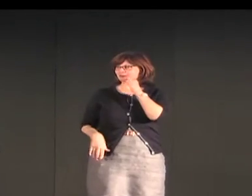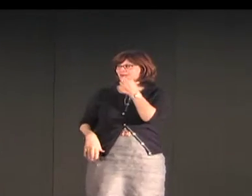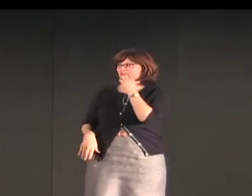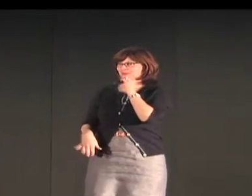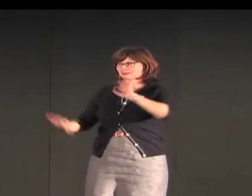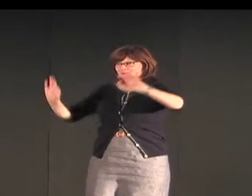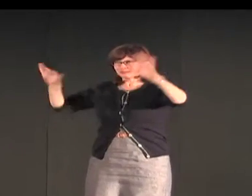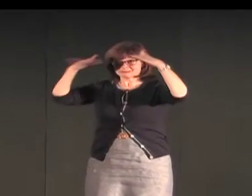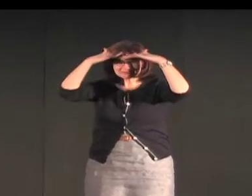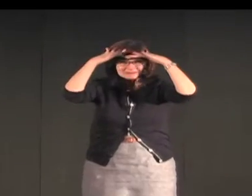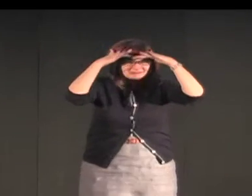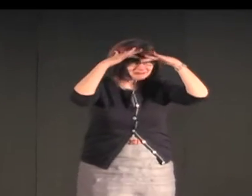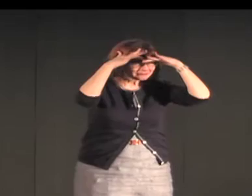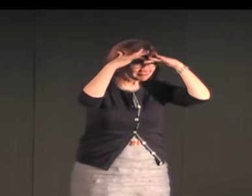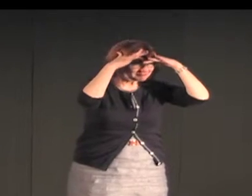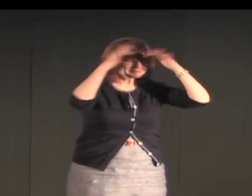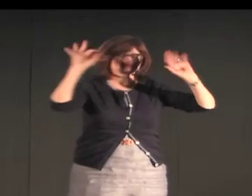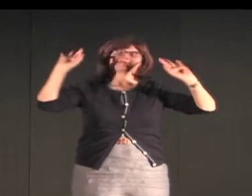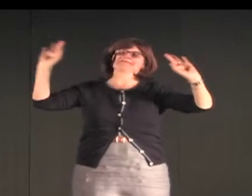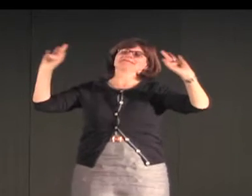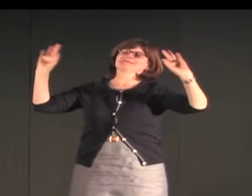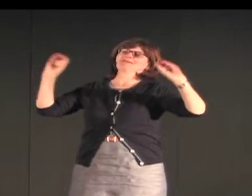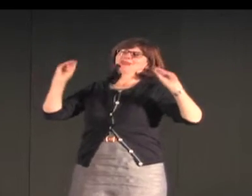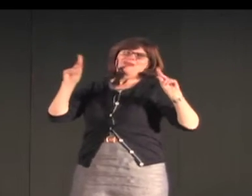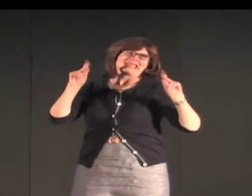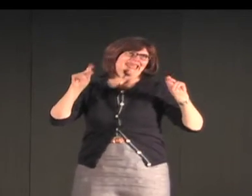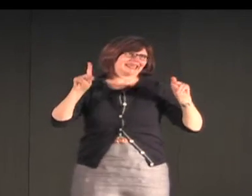Can I be seen by folks? I hope so.